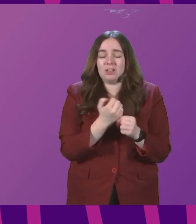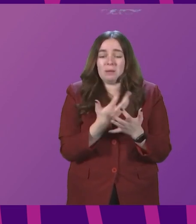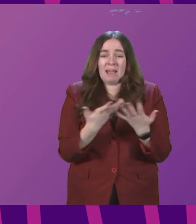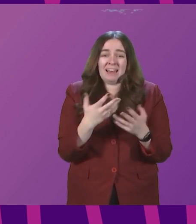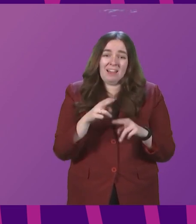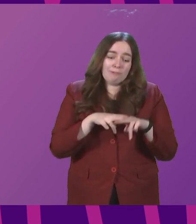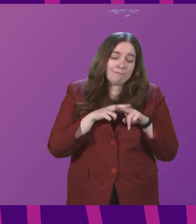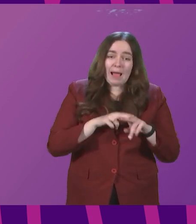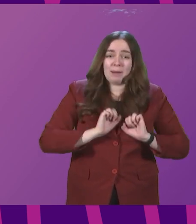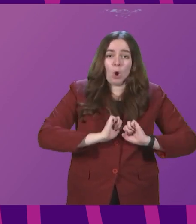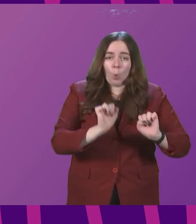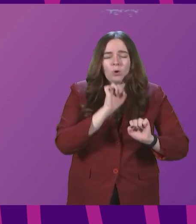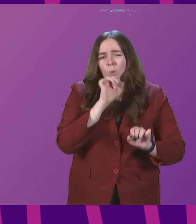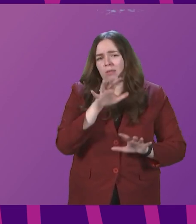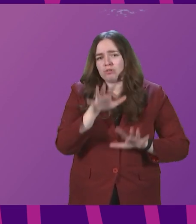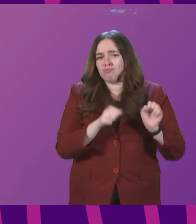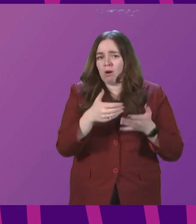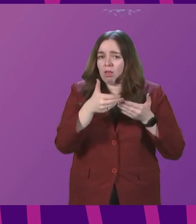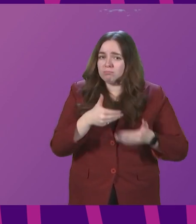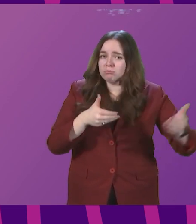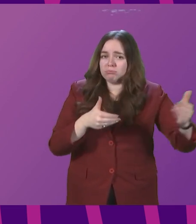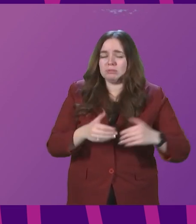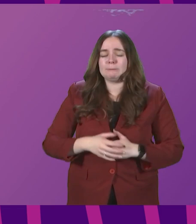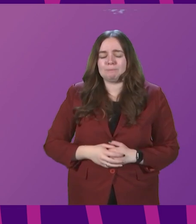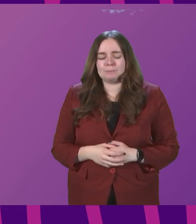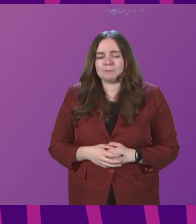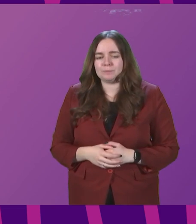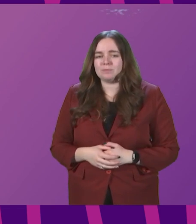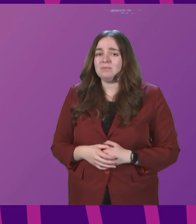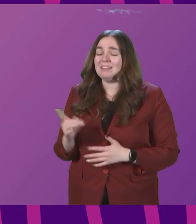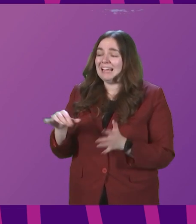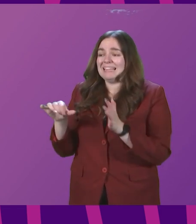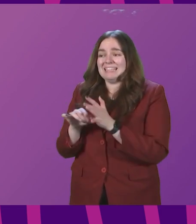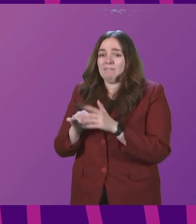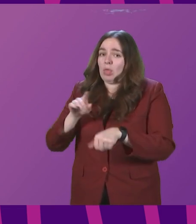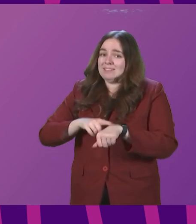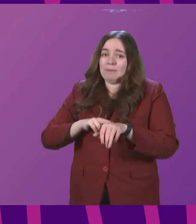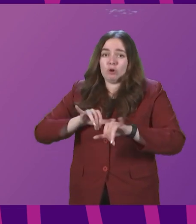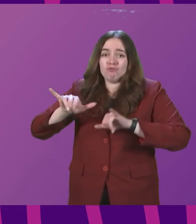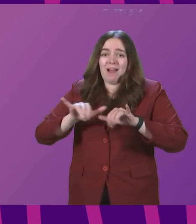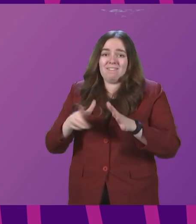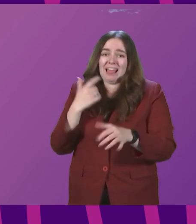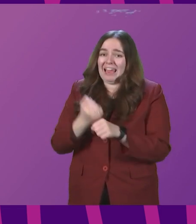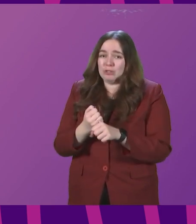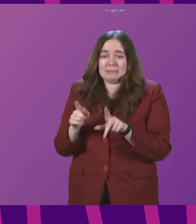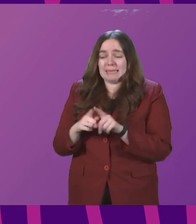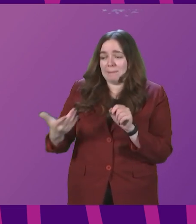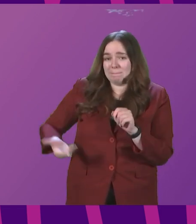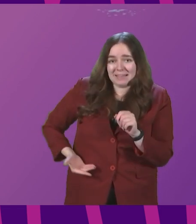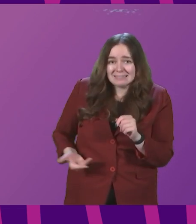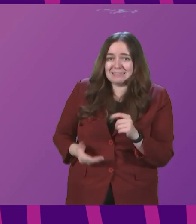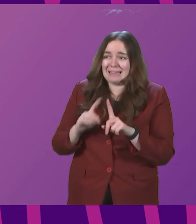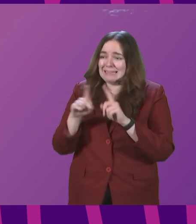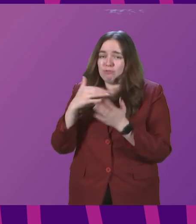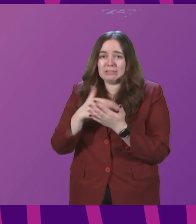and will struggle for many months to come? The Prime Minister is a difficult time for travel agents, as it is for businesses in different sectors across